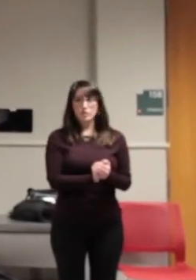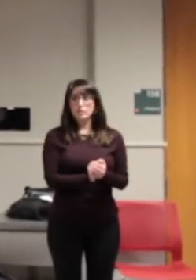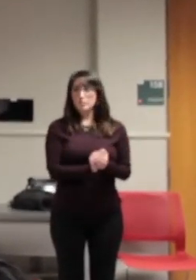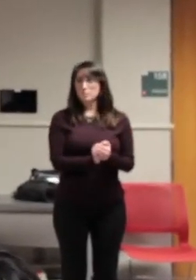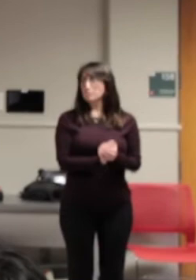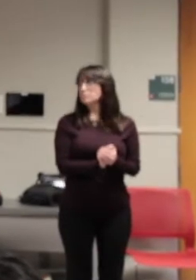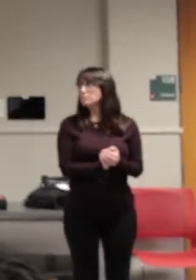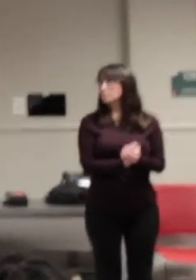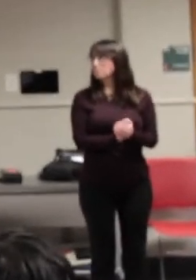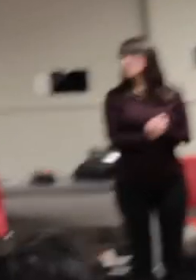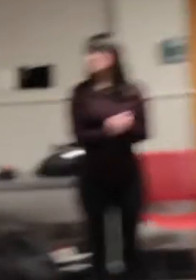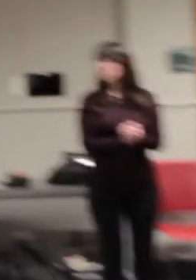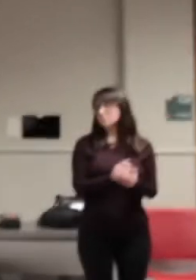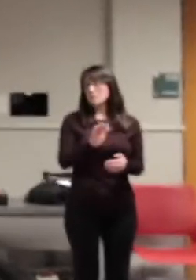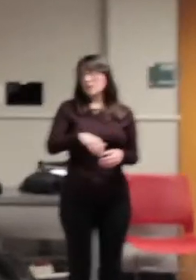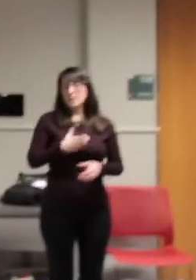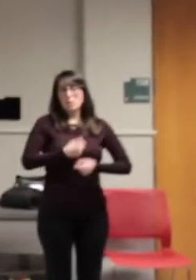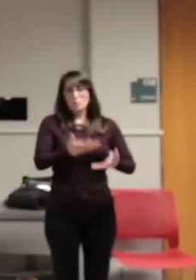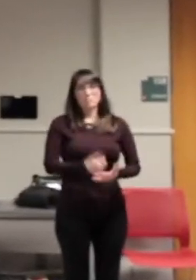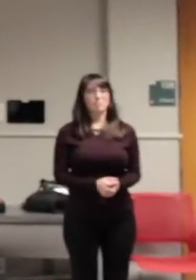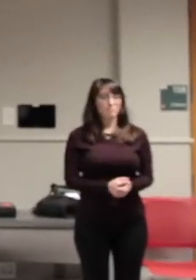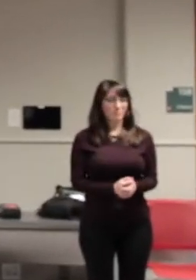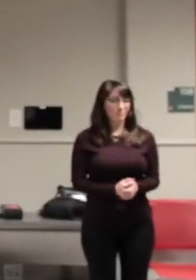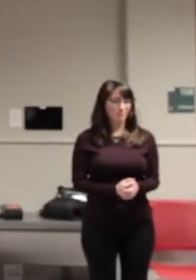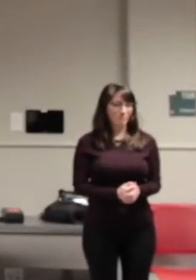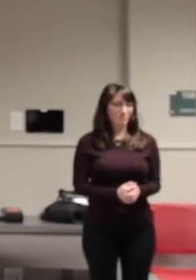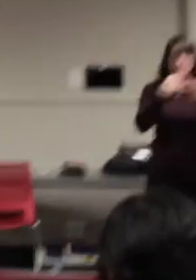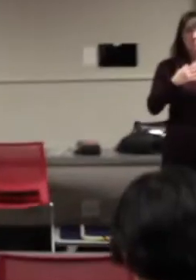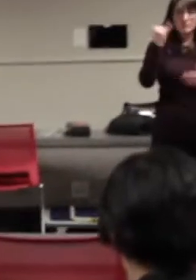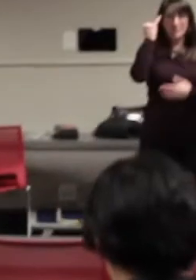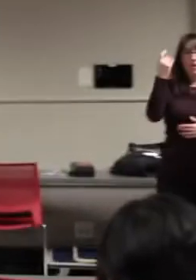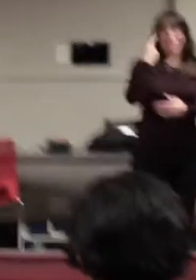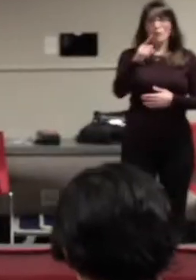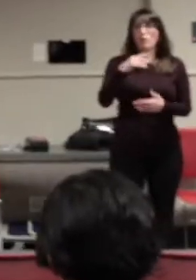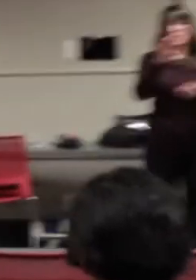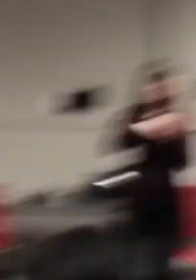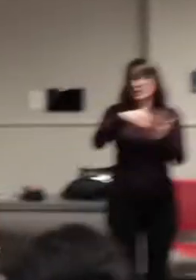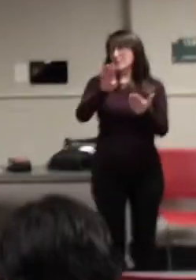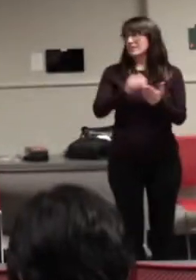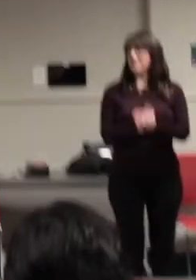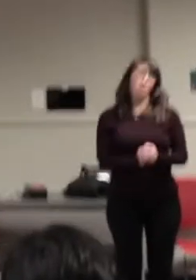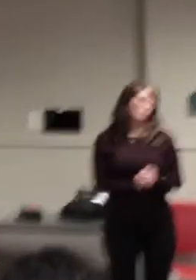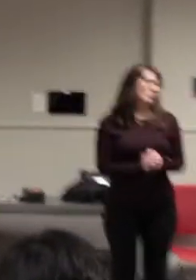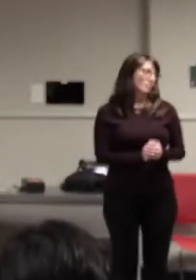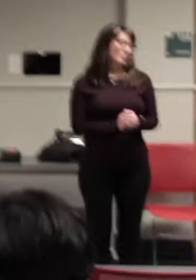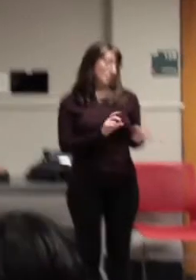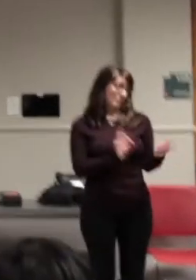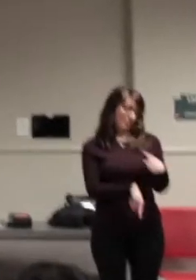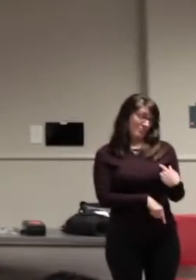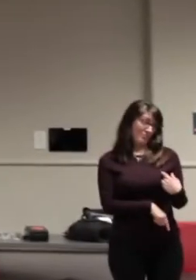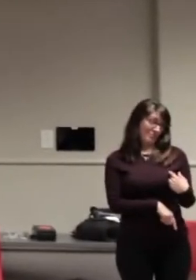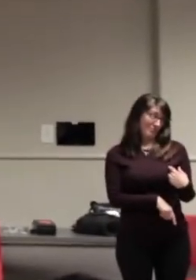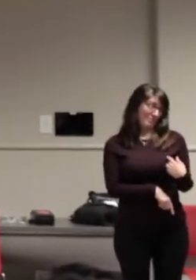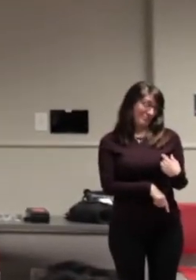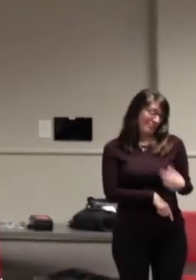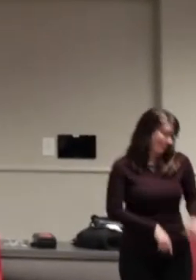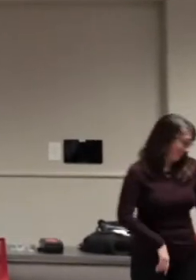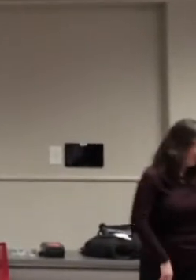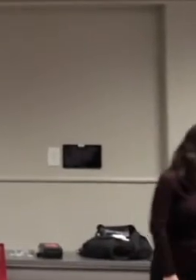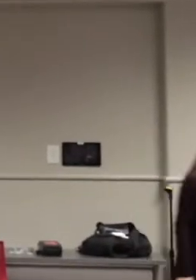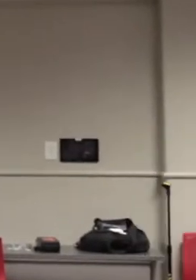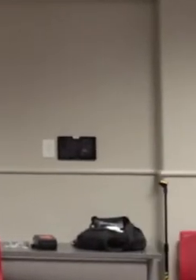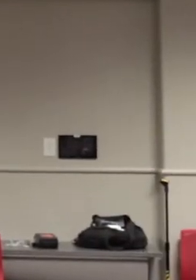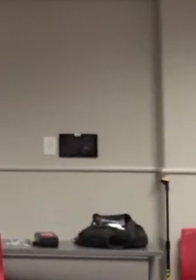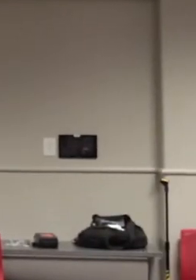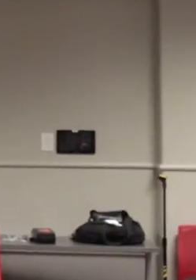Kauru. Is that poem? Is poem? Very cool. Paul Fleet, amazing painter. Thank you. Is there